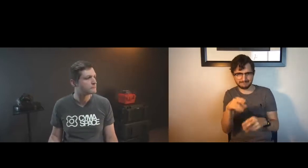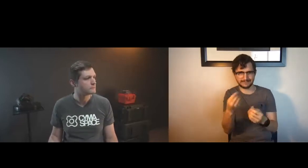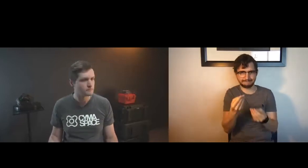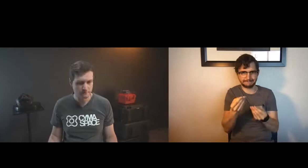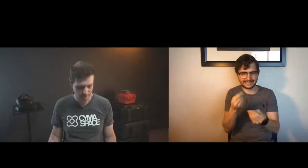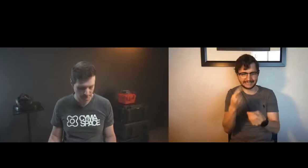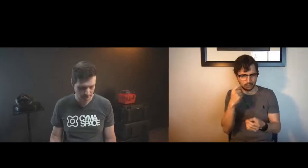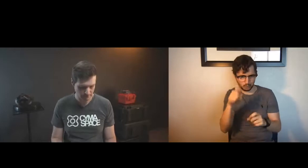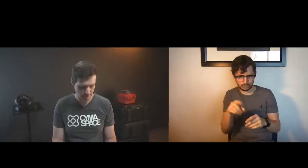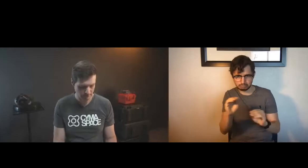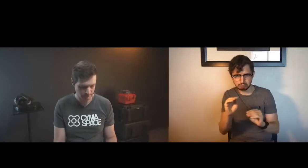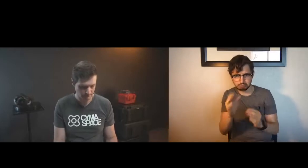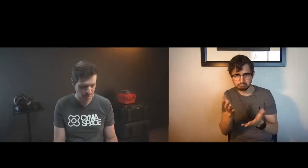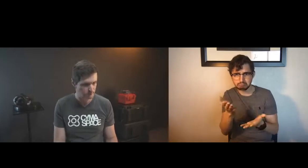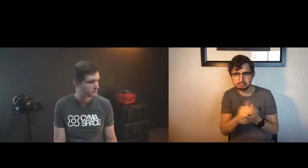has posted a question